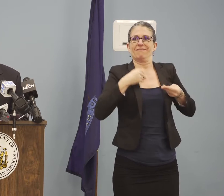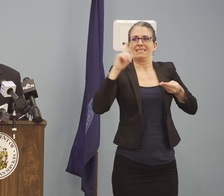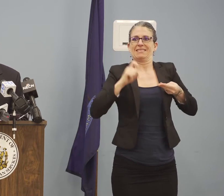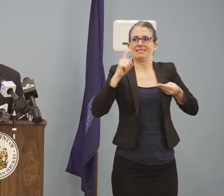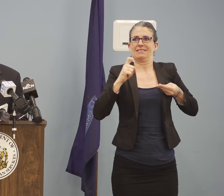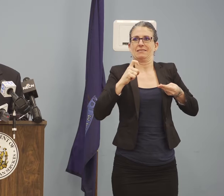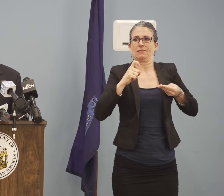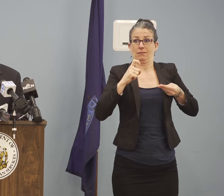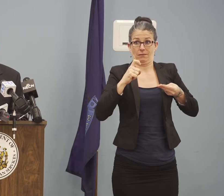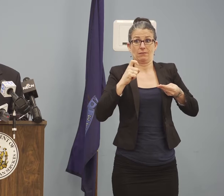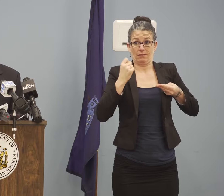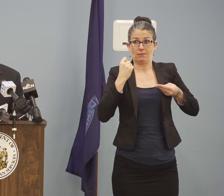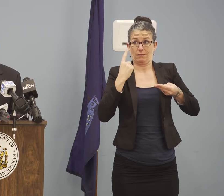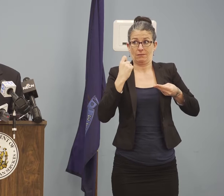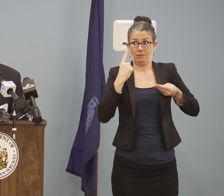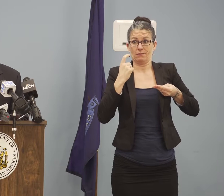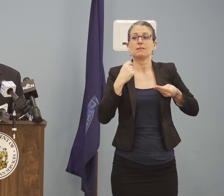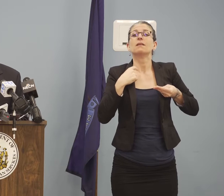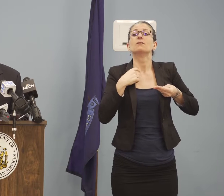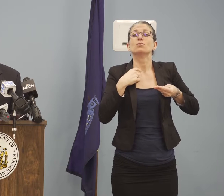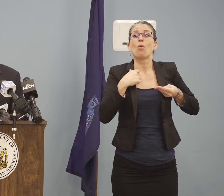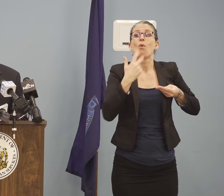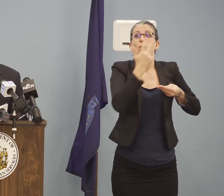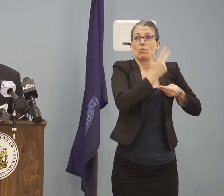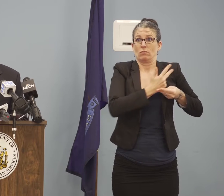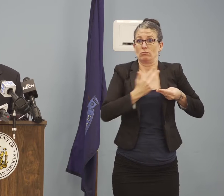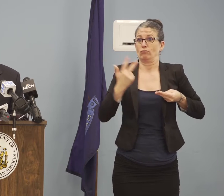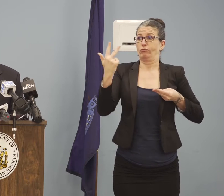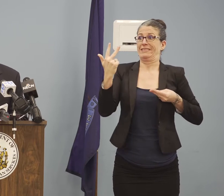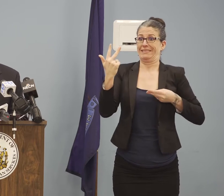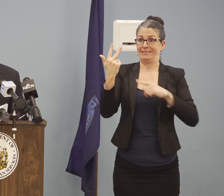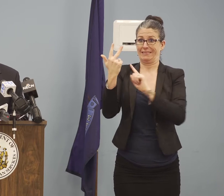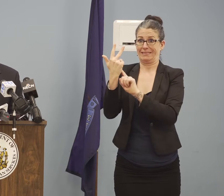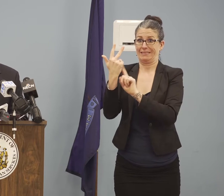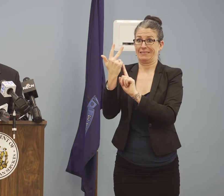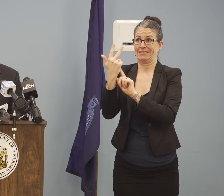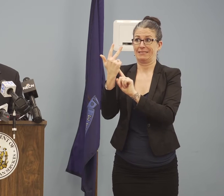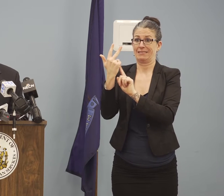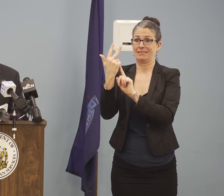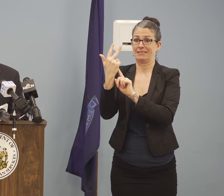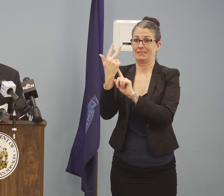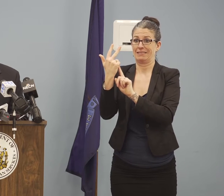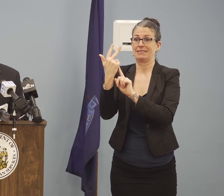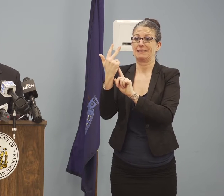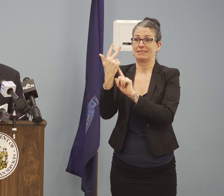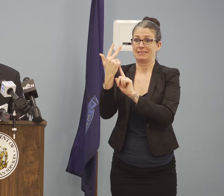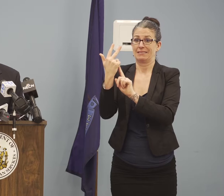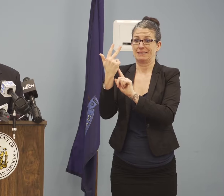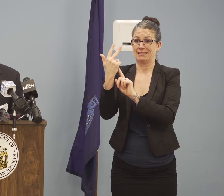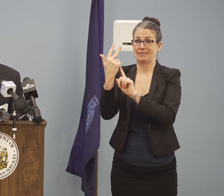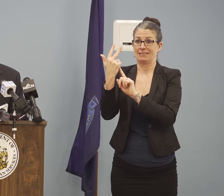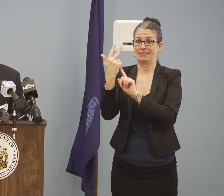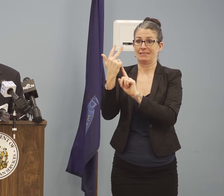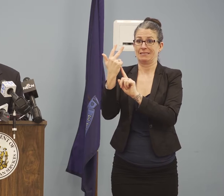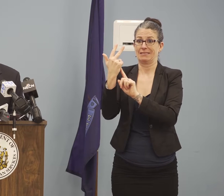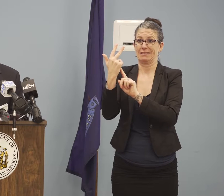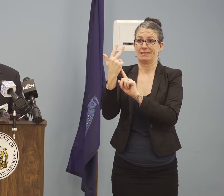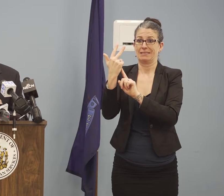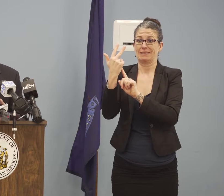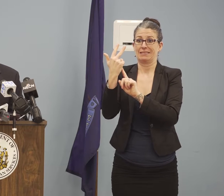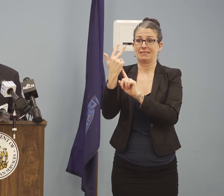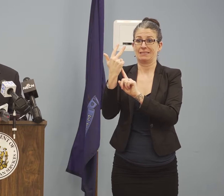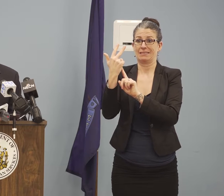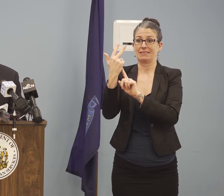transferred three cases to the state of residence of those individuals. The way that state health departments